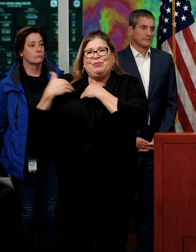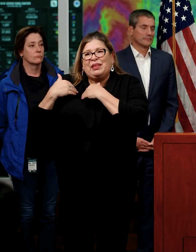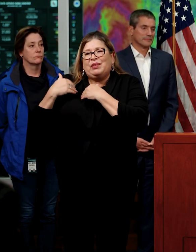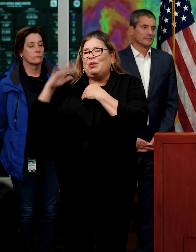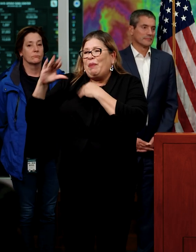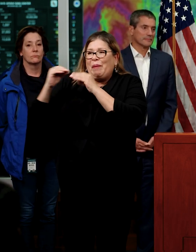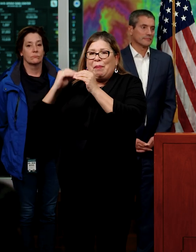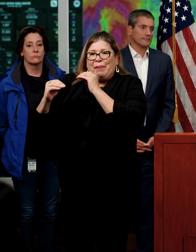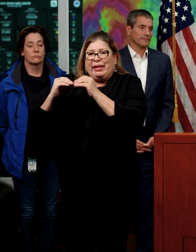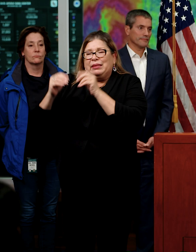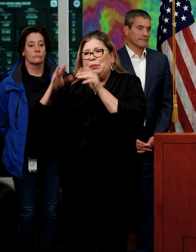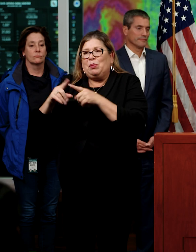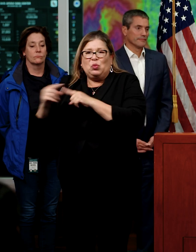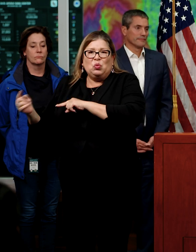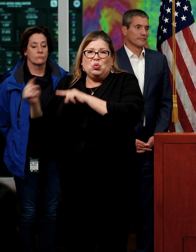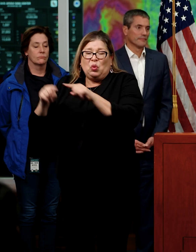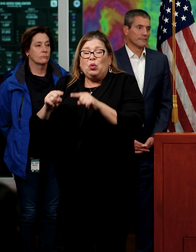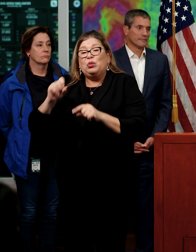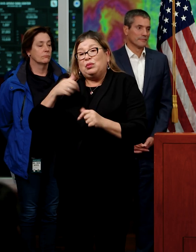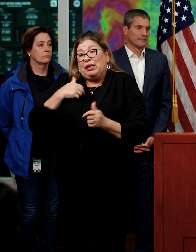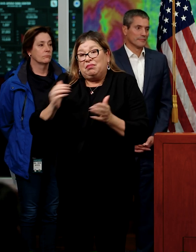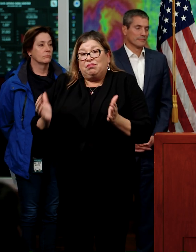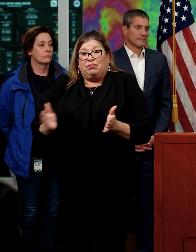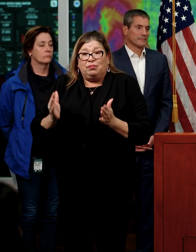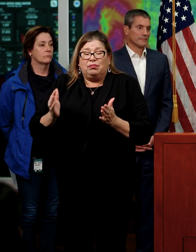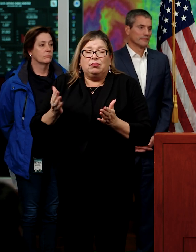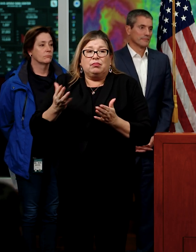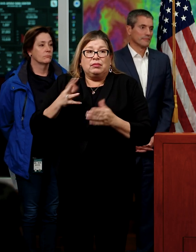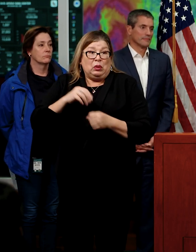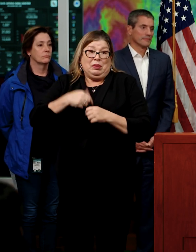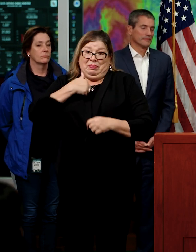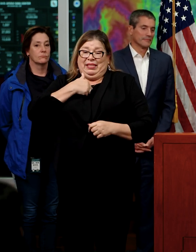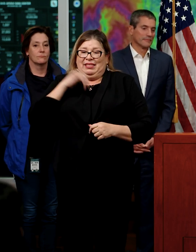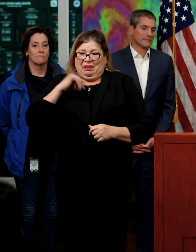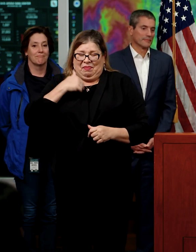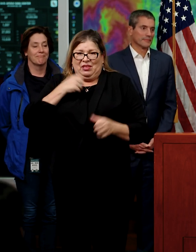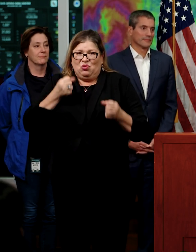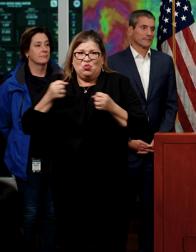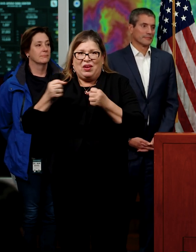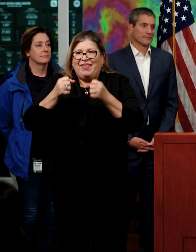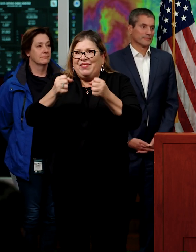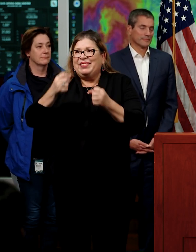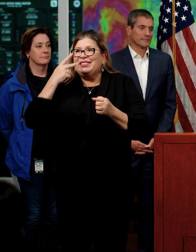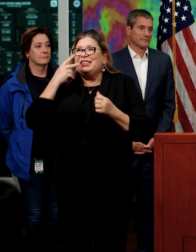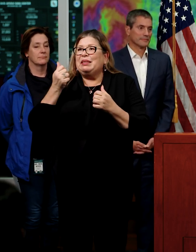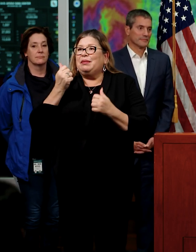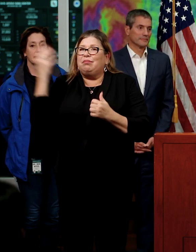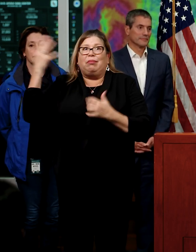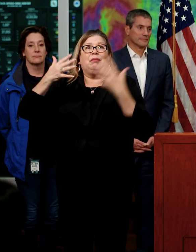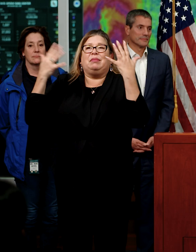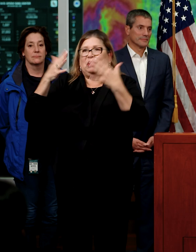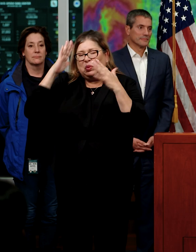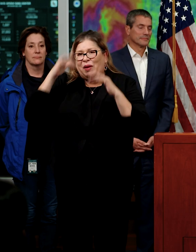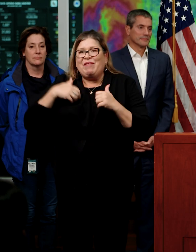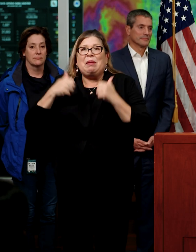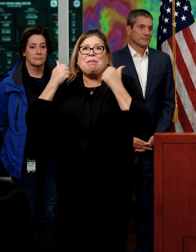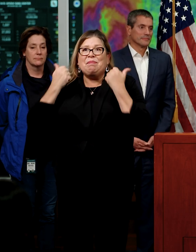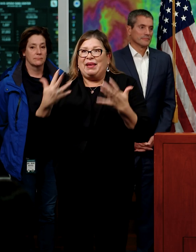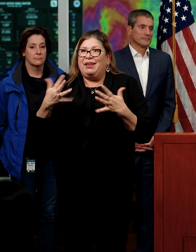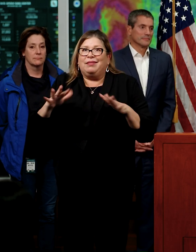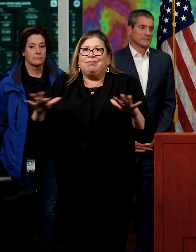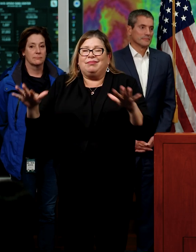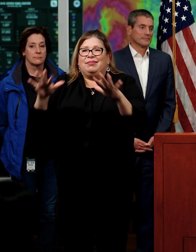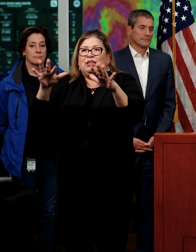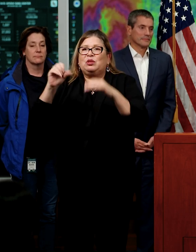maintenance crews and that. So I would say that, including me driving around, that they're a bit overwhelmed. And so